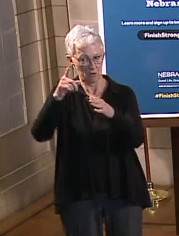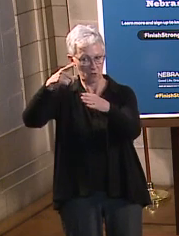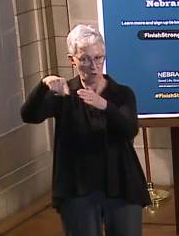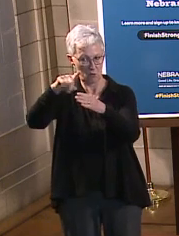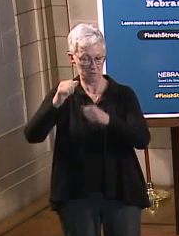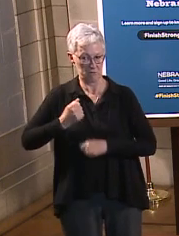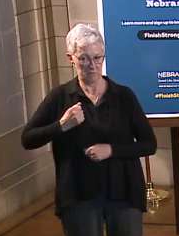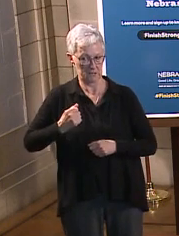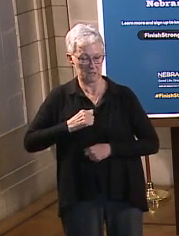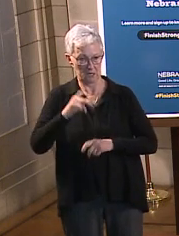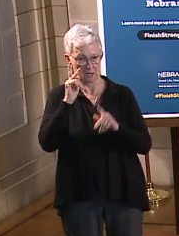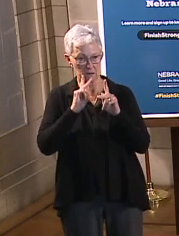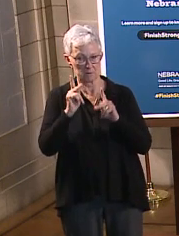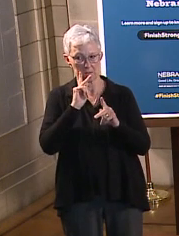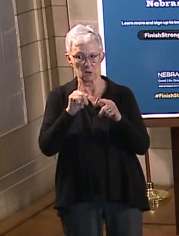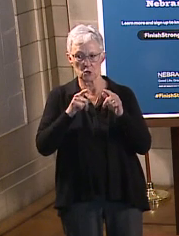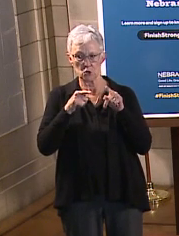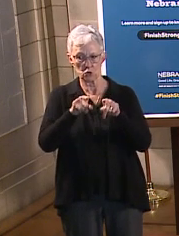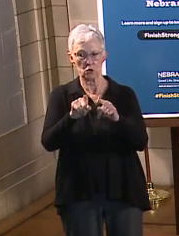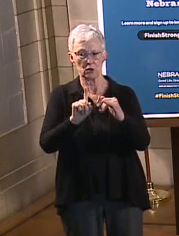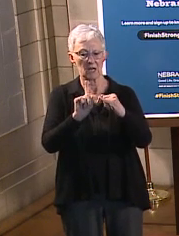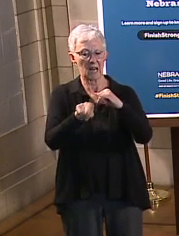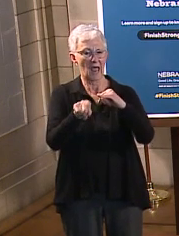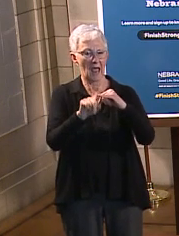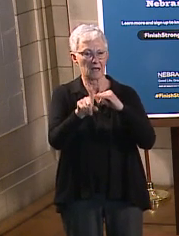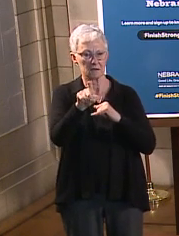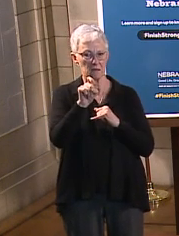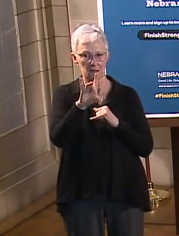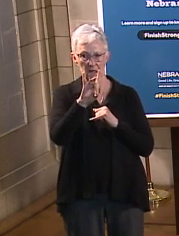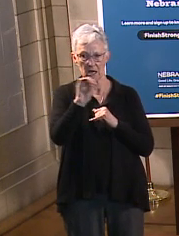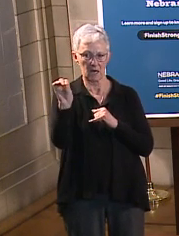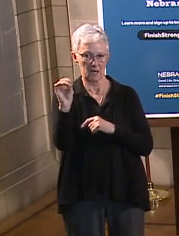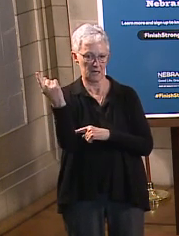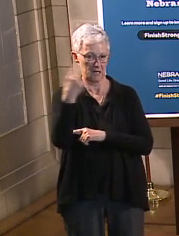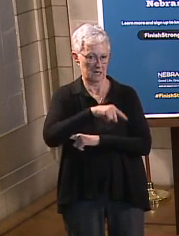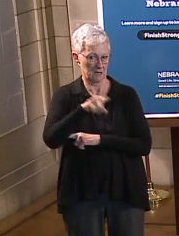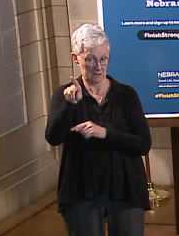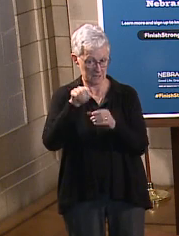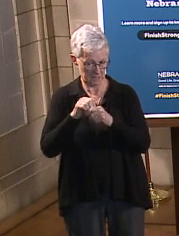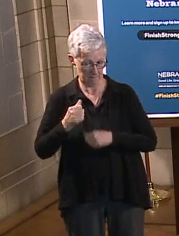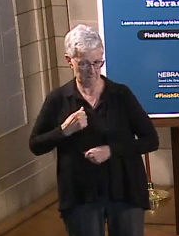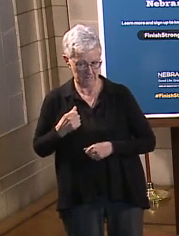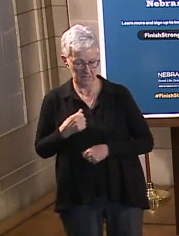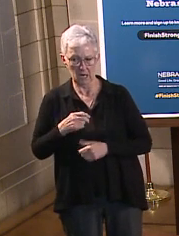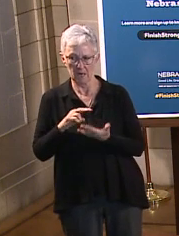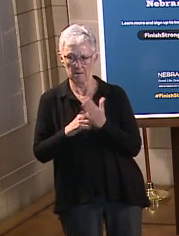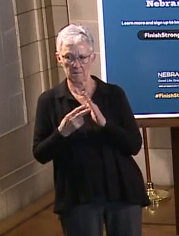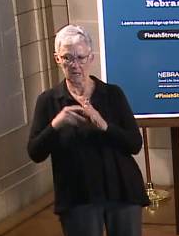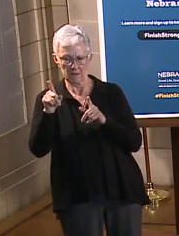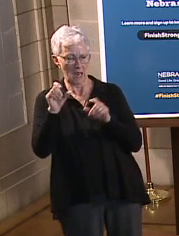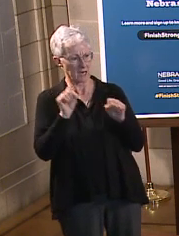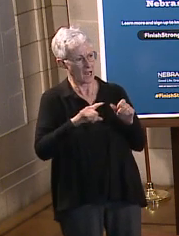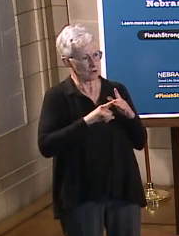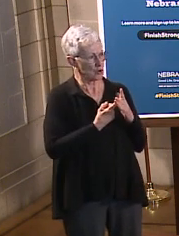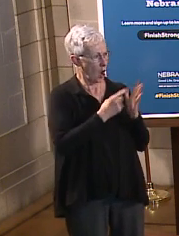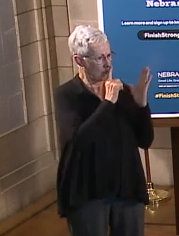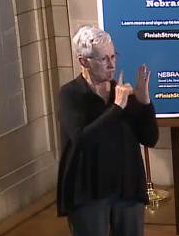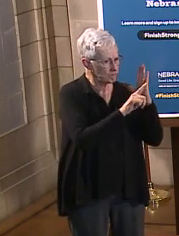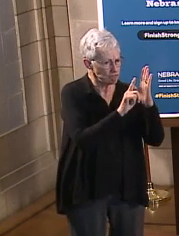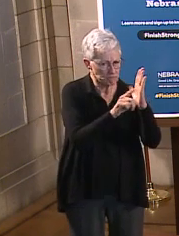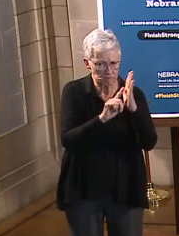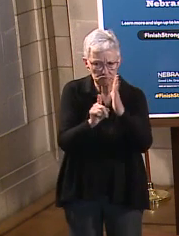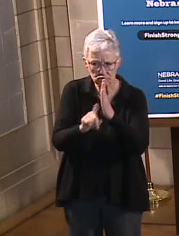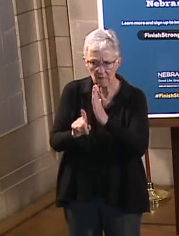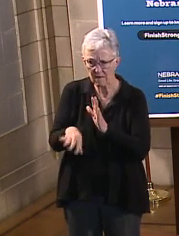provides direct job skills training and work experience and gives participants a chance to explore their best fit talents